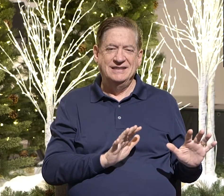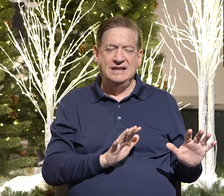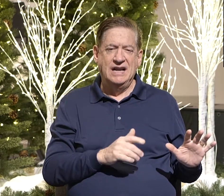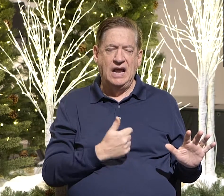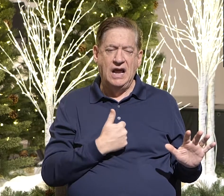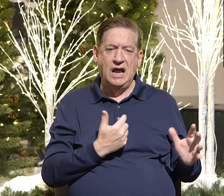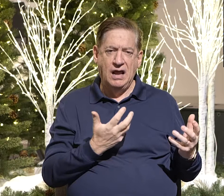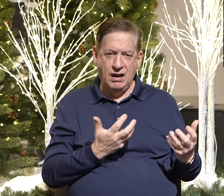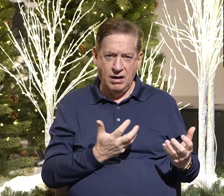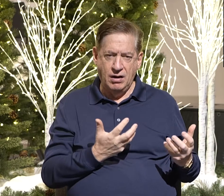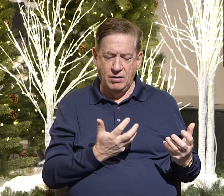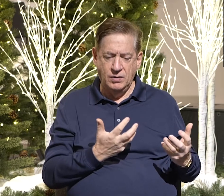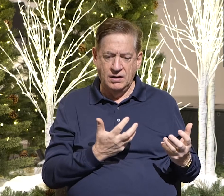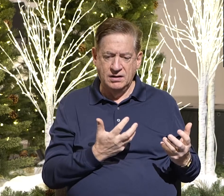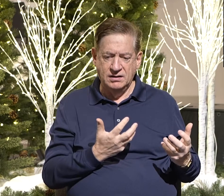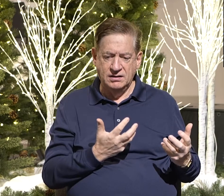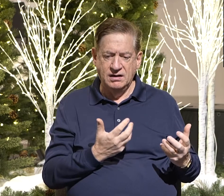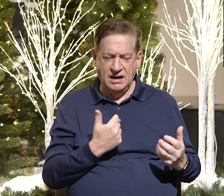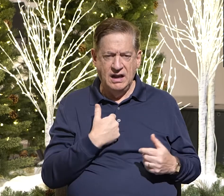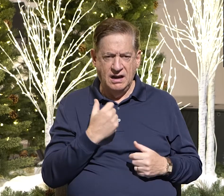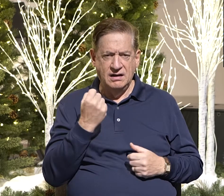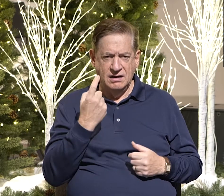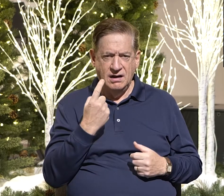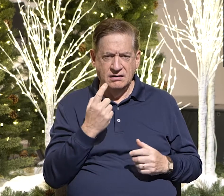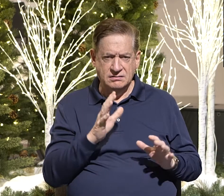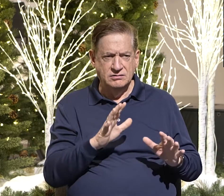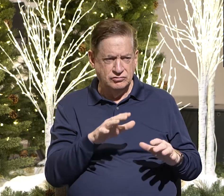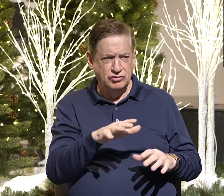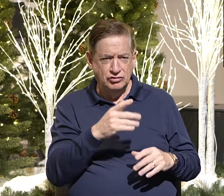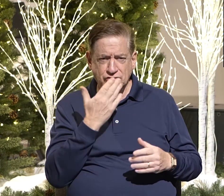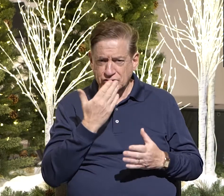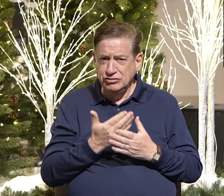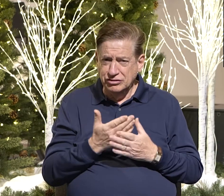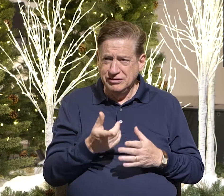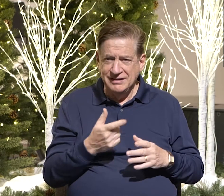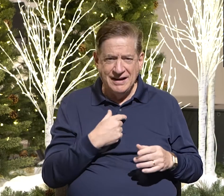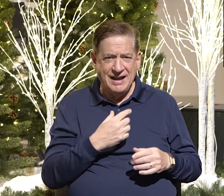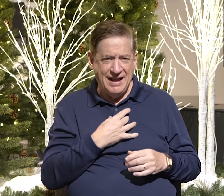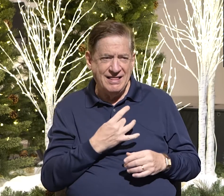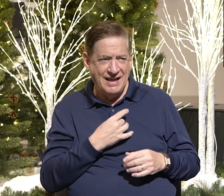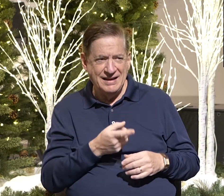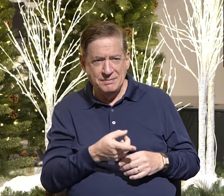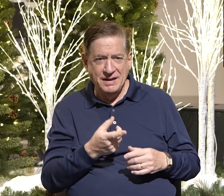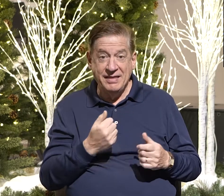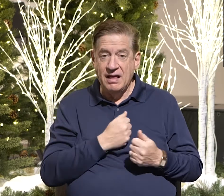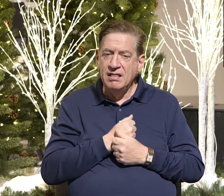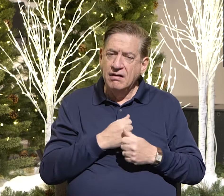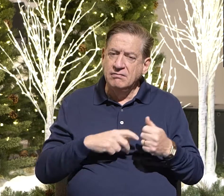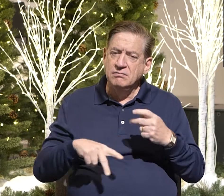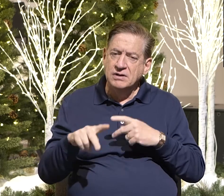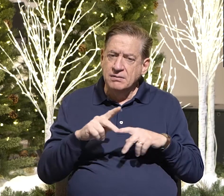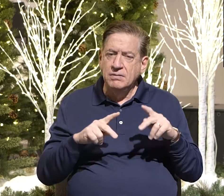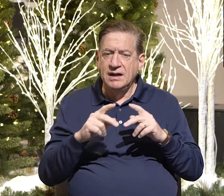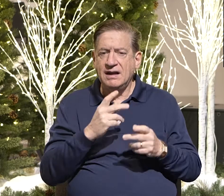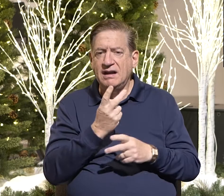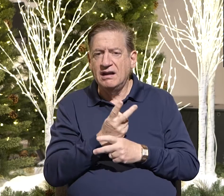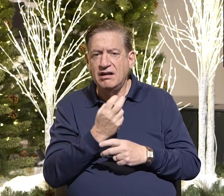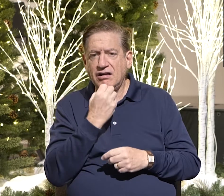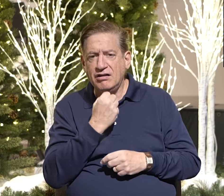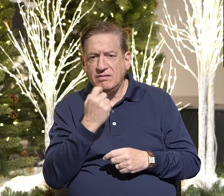I want people to look at me and say, oh, that guy is such, he's, they're good. I like them. They love people and they care for them.